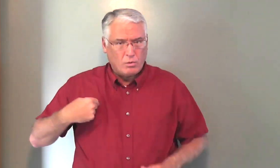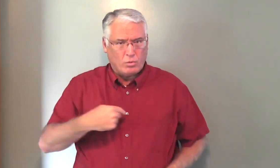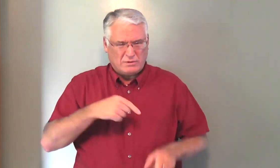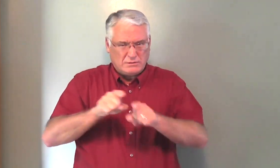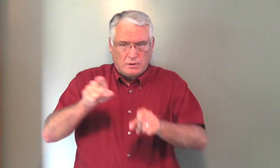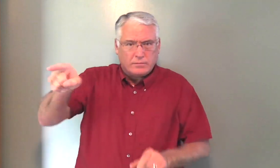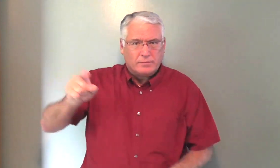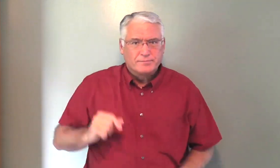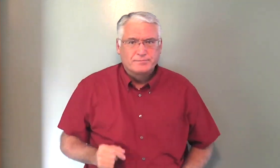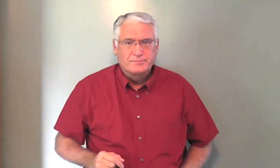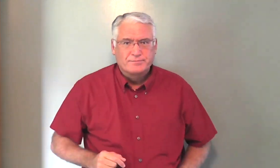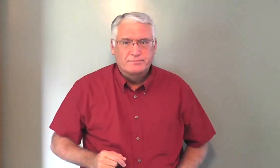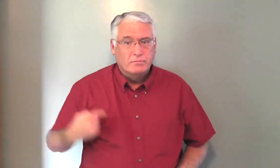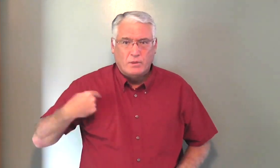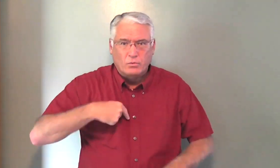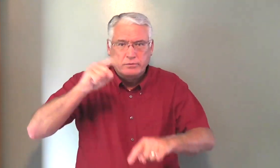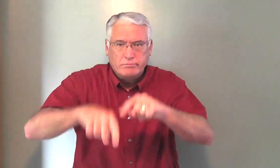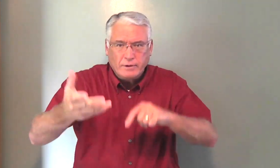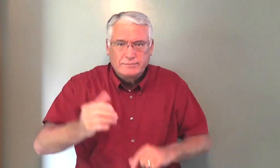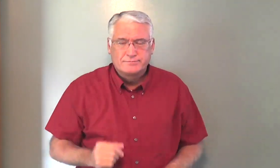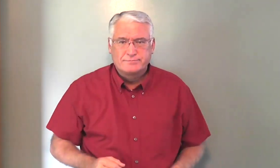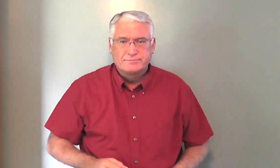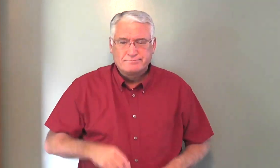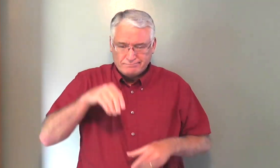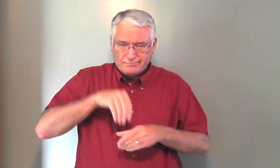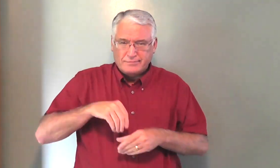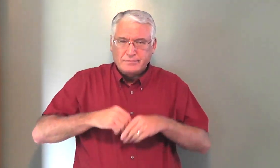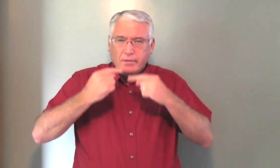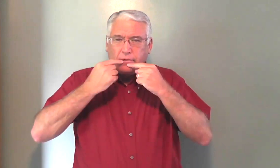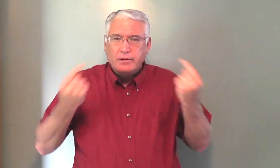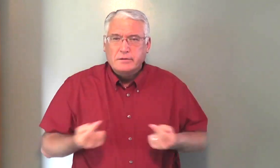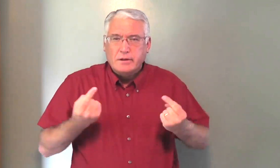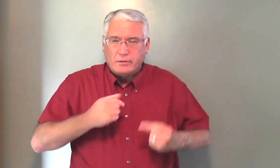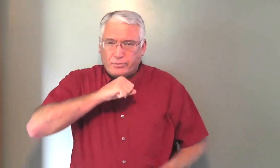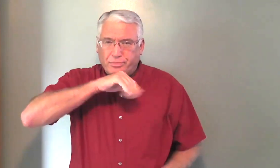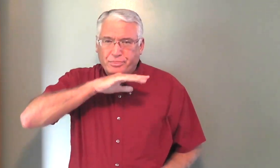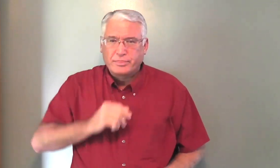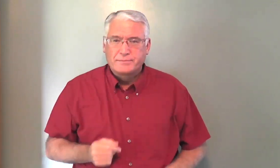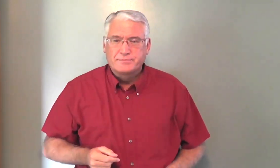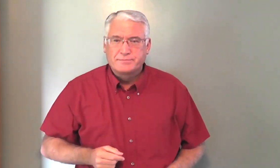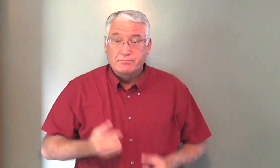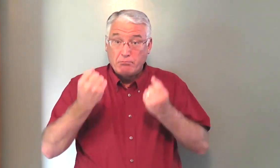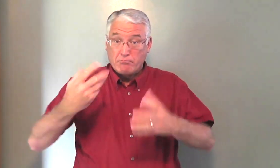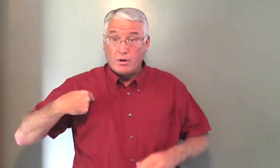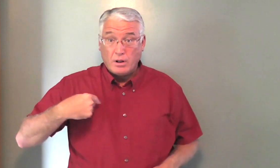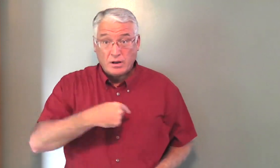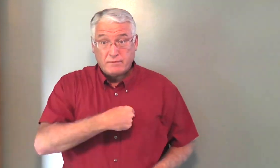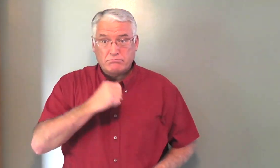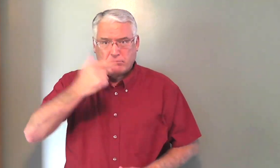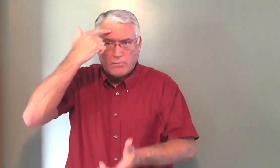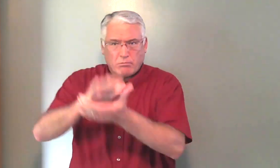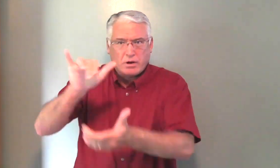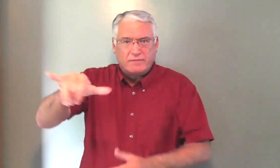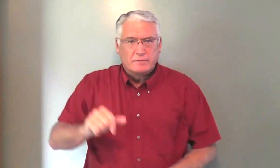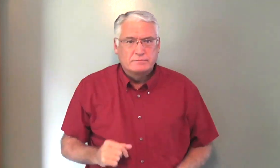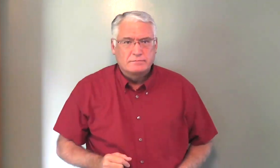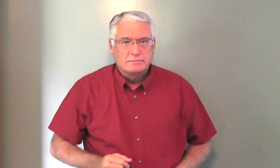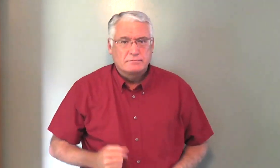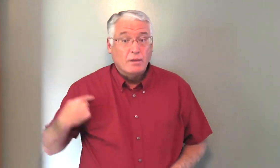that we be like Christ. And we can't do that. And the reason is because we are corrupted with sin. Many of us don't believe